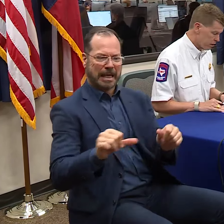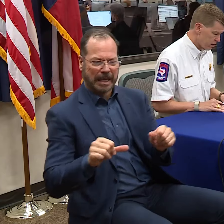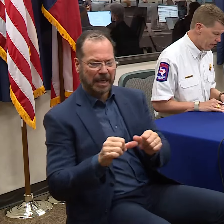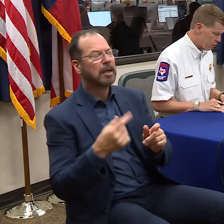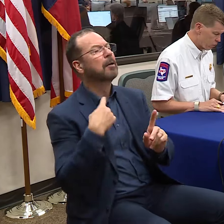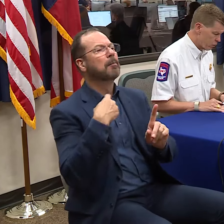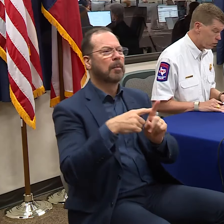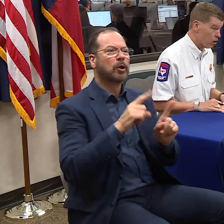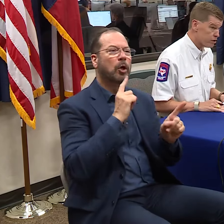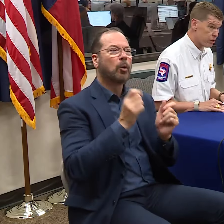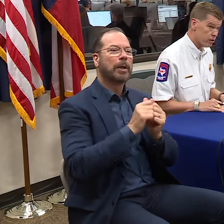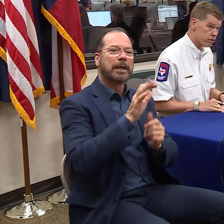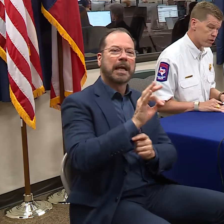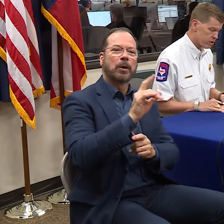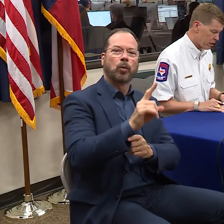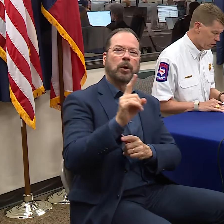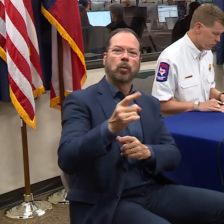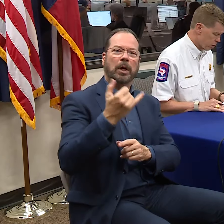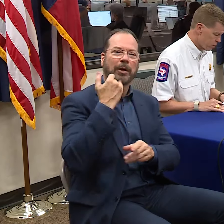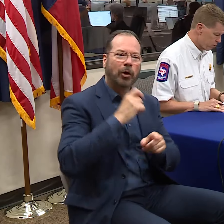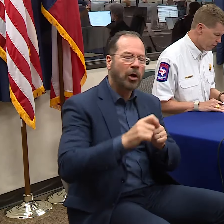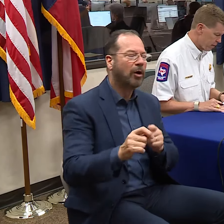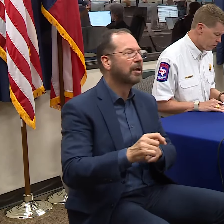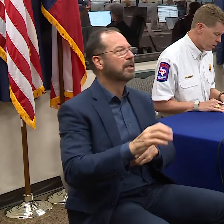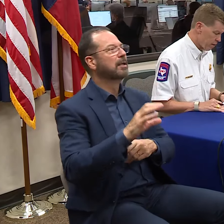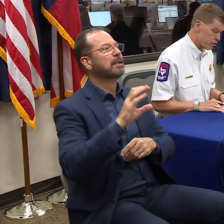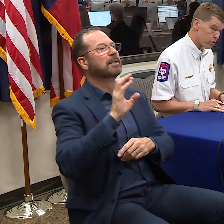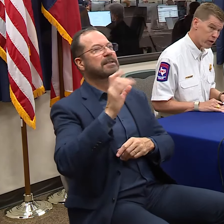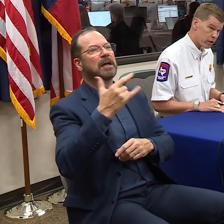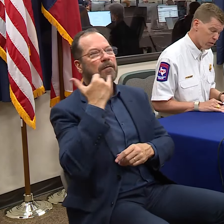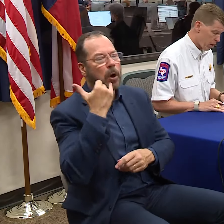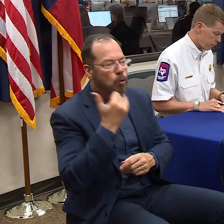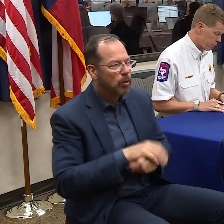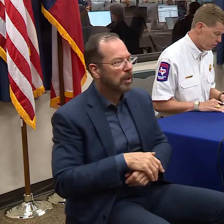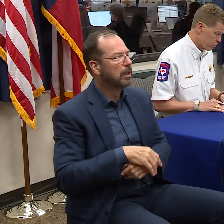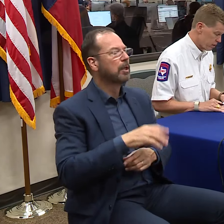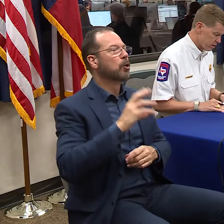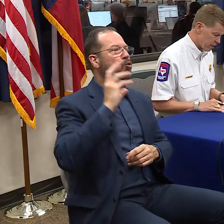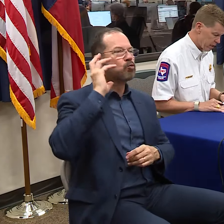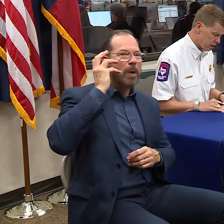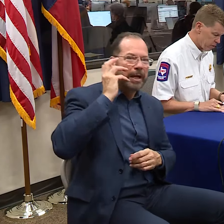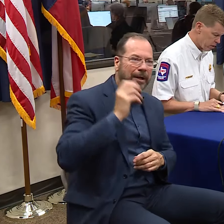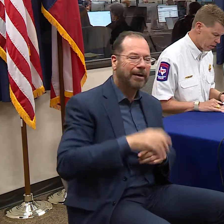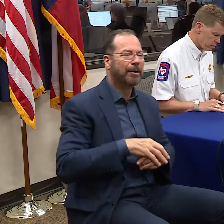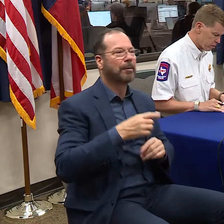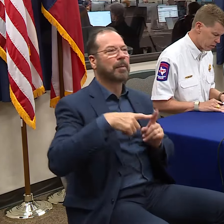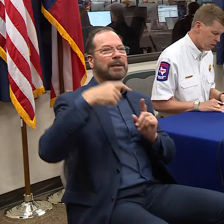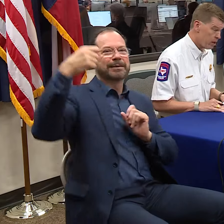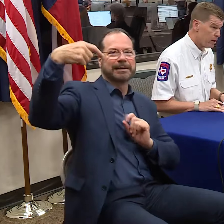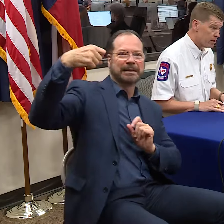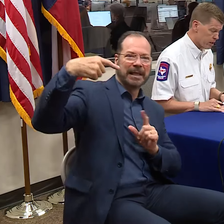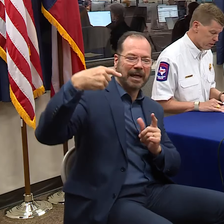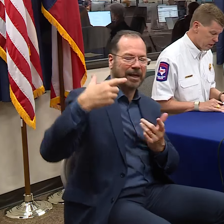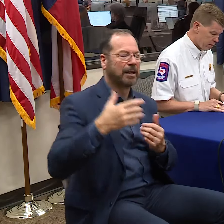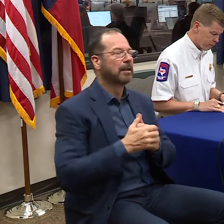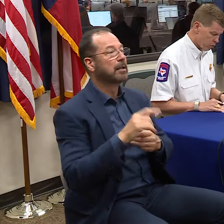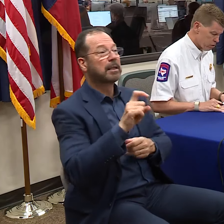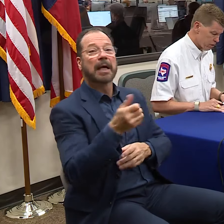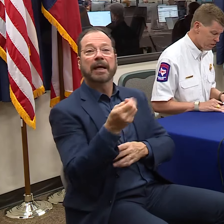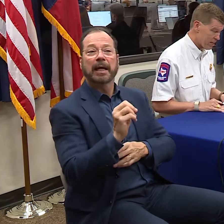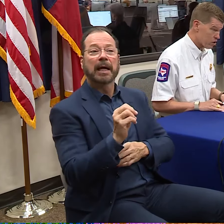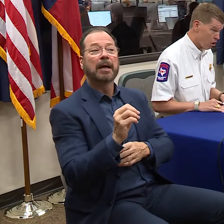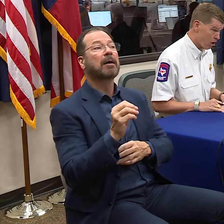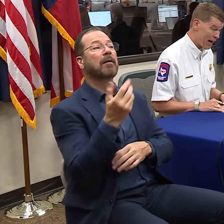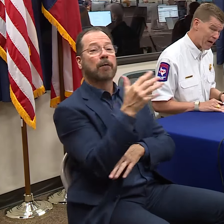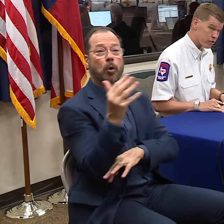well as talking to the 911 call centers, cellular service providers, amateur radio operators, and satellite communications. Texas A&M